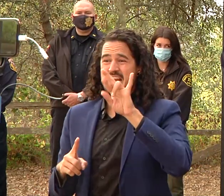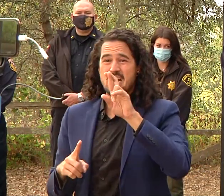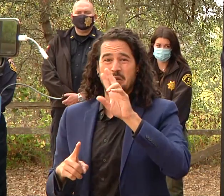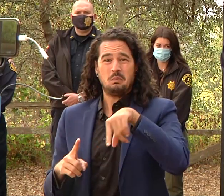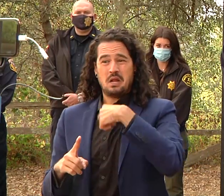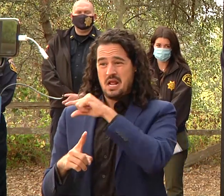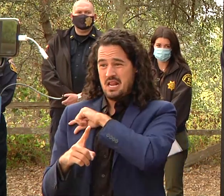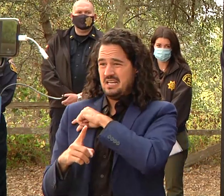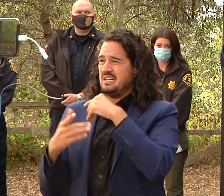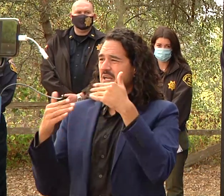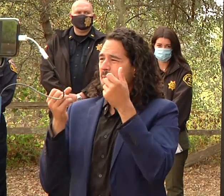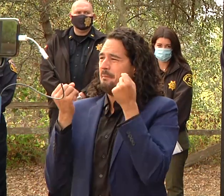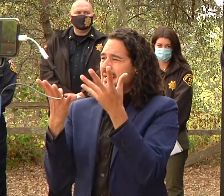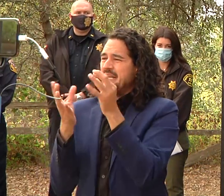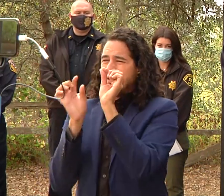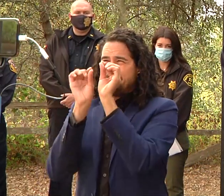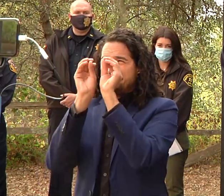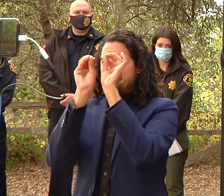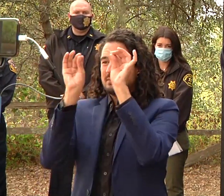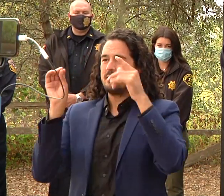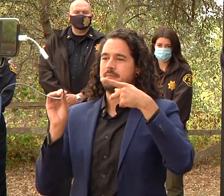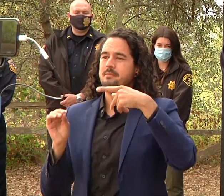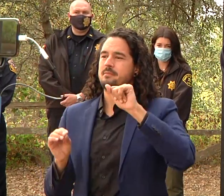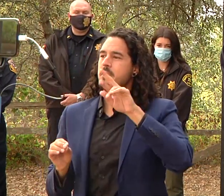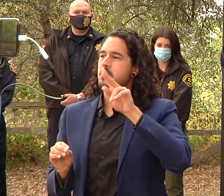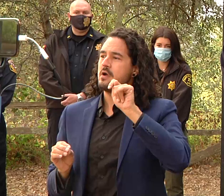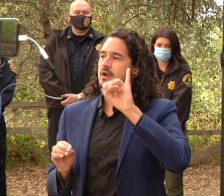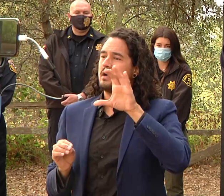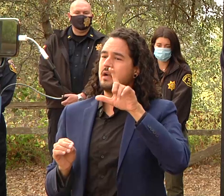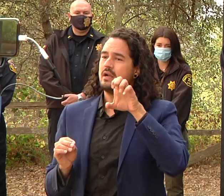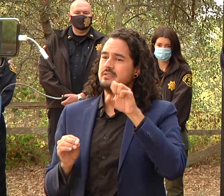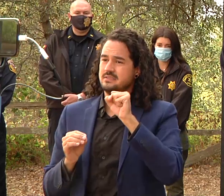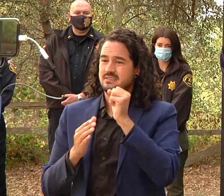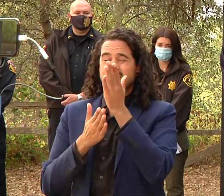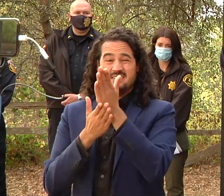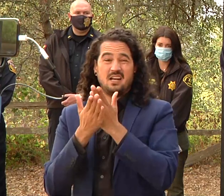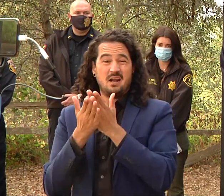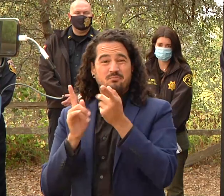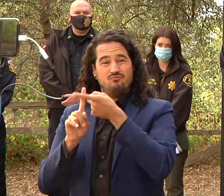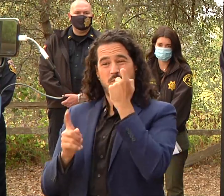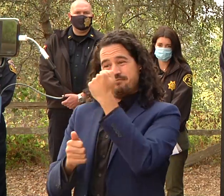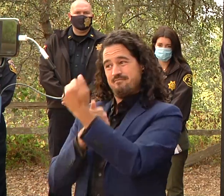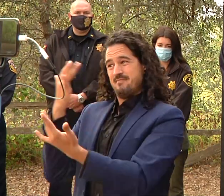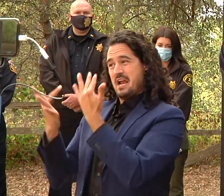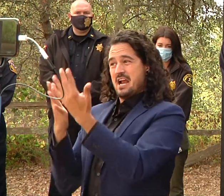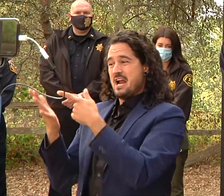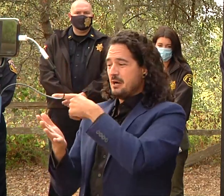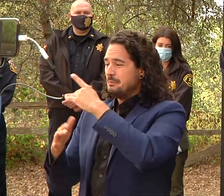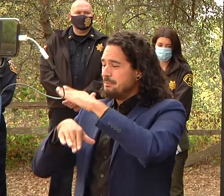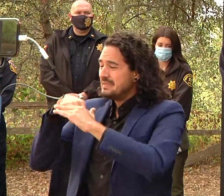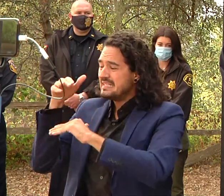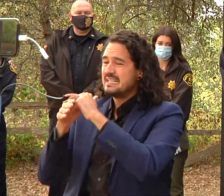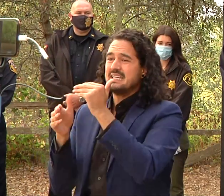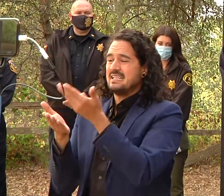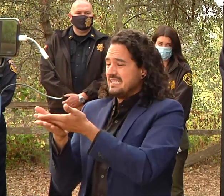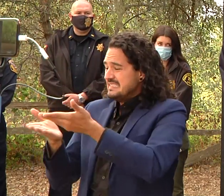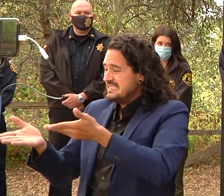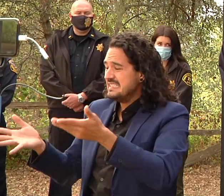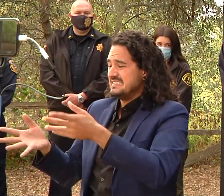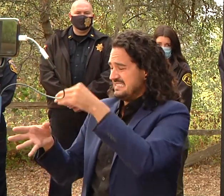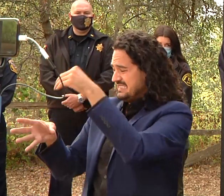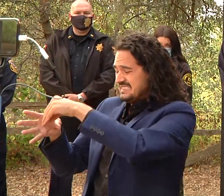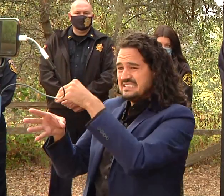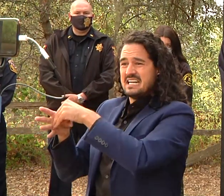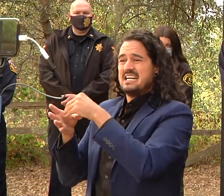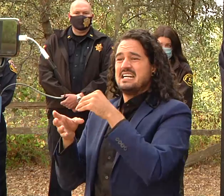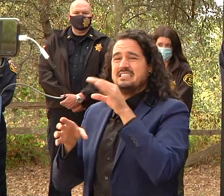some of that natural particulate matter and some of that because of the nature of burning a lot of structures there's a lot of stuff so to speak in the air